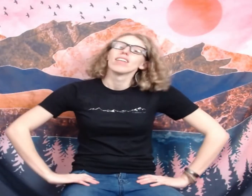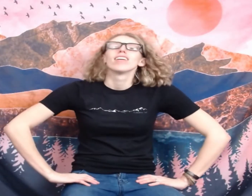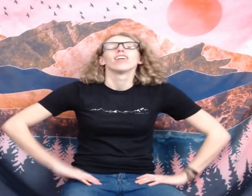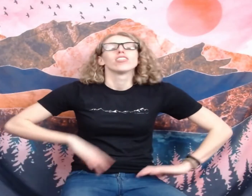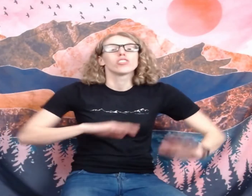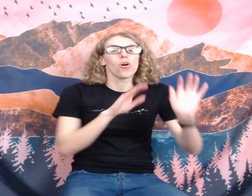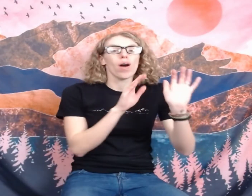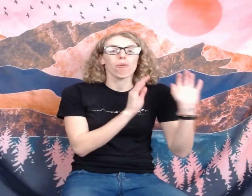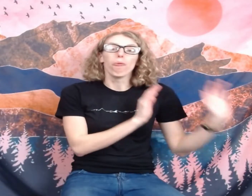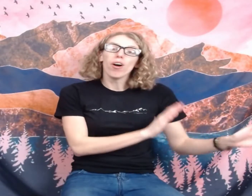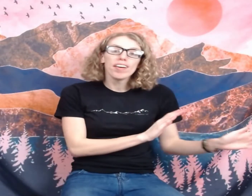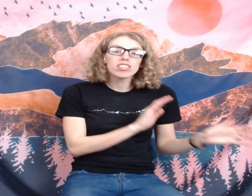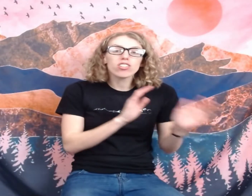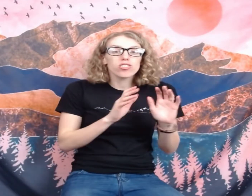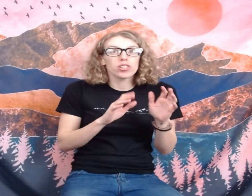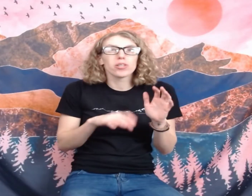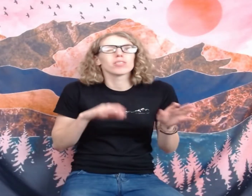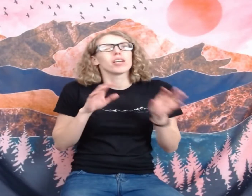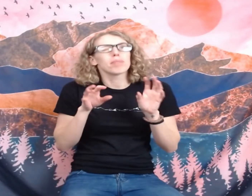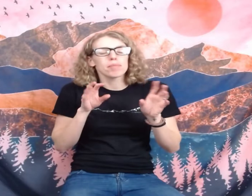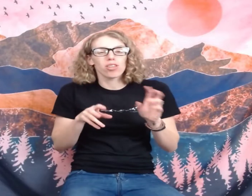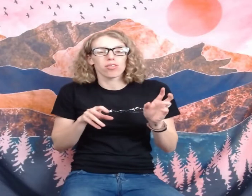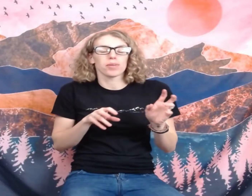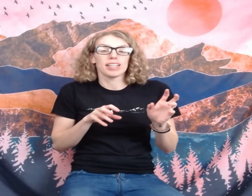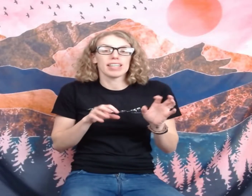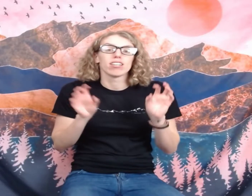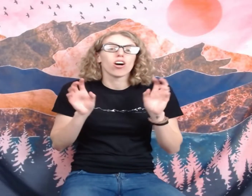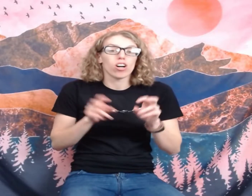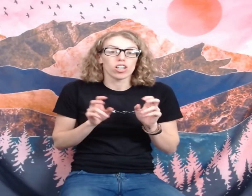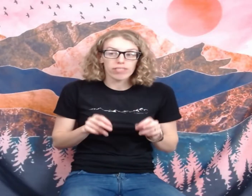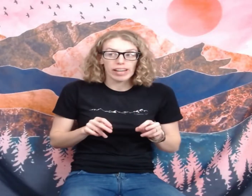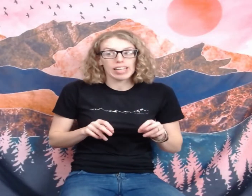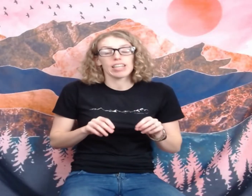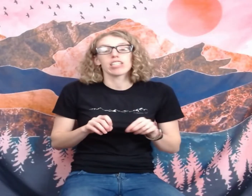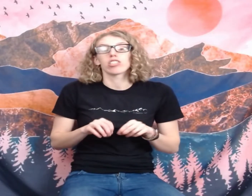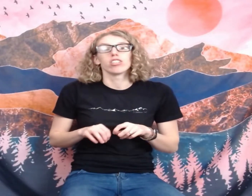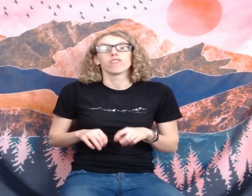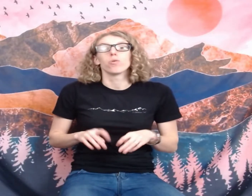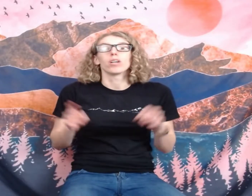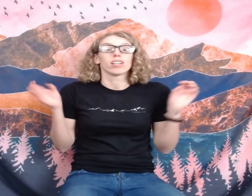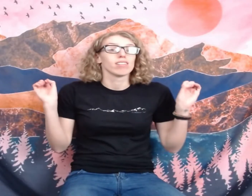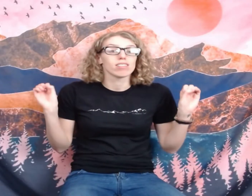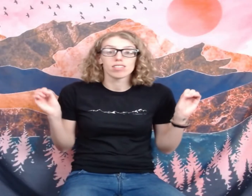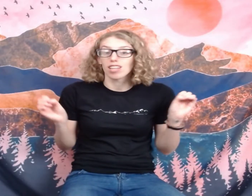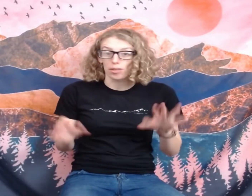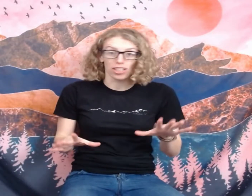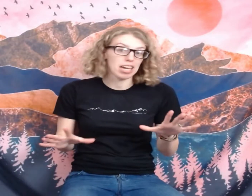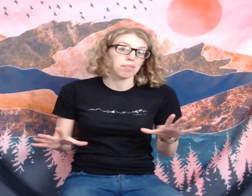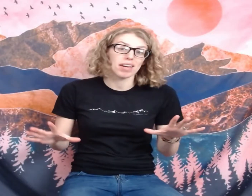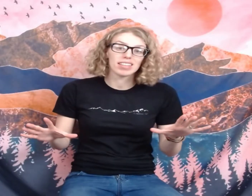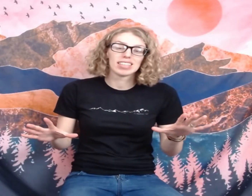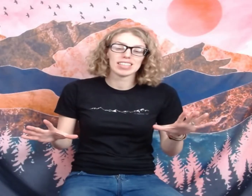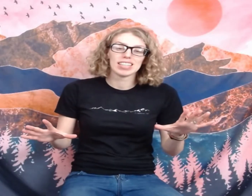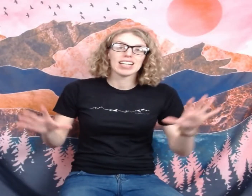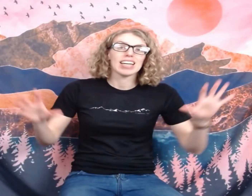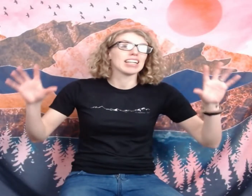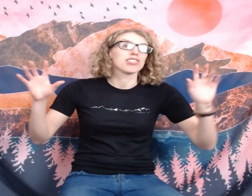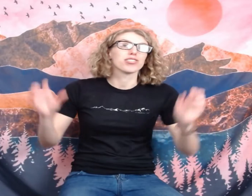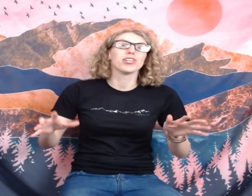So a one to two sometimes a three R rating is good for summer camping. It is good